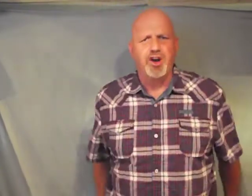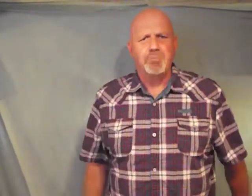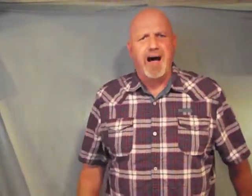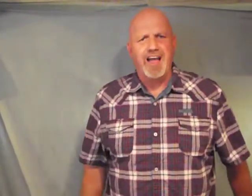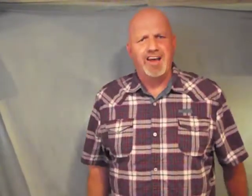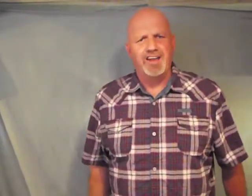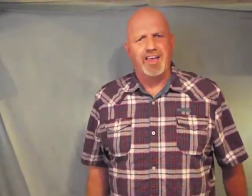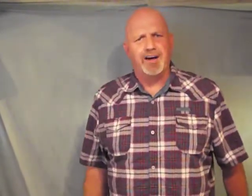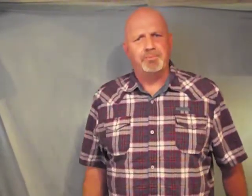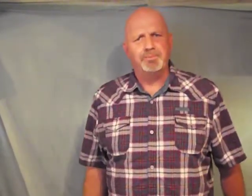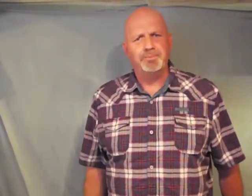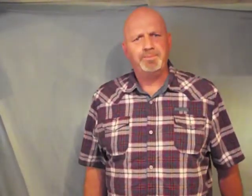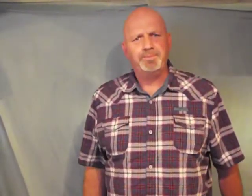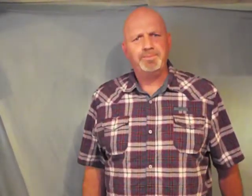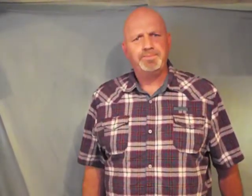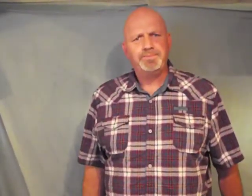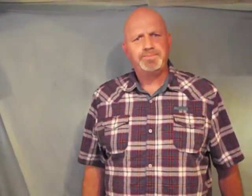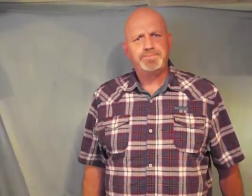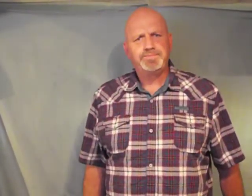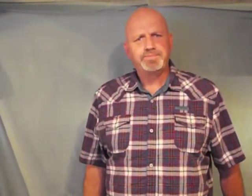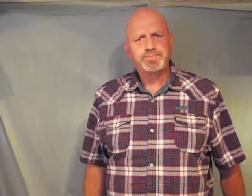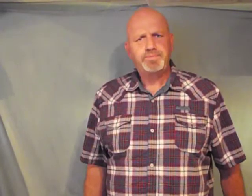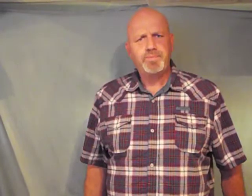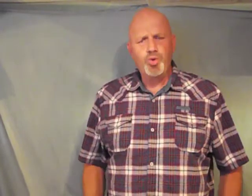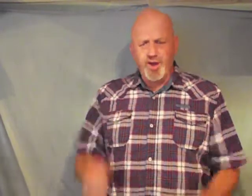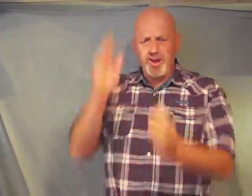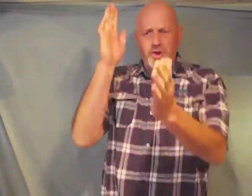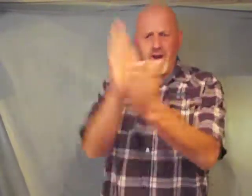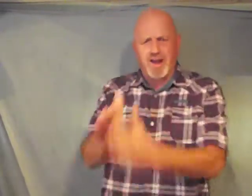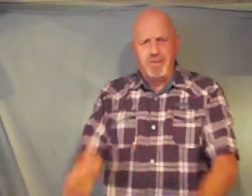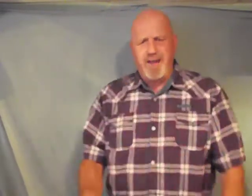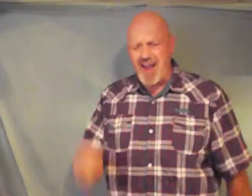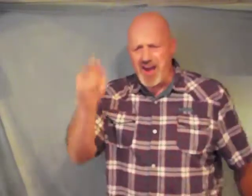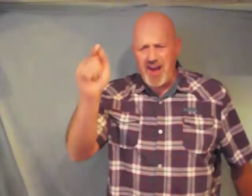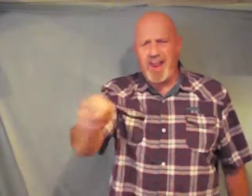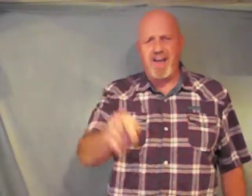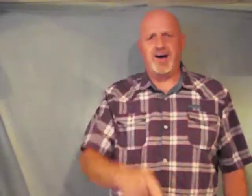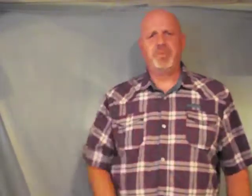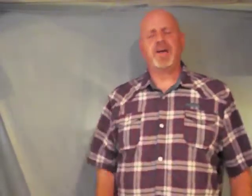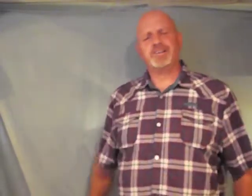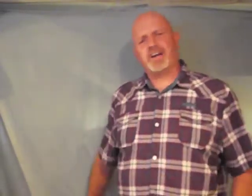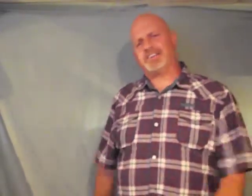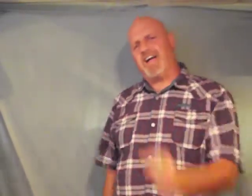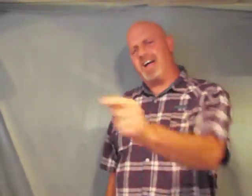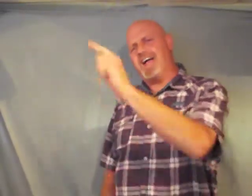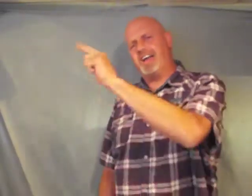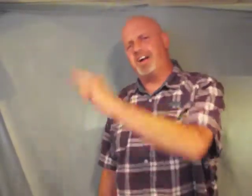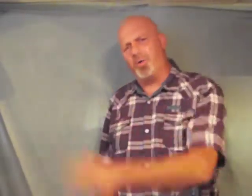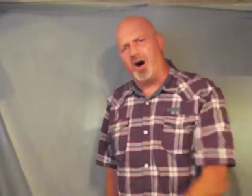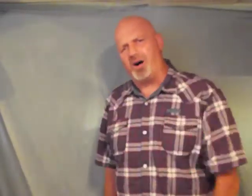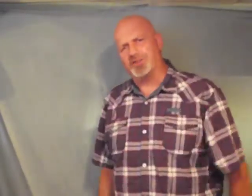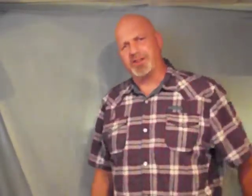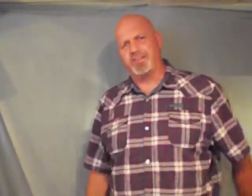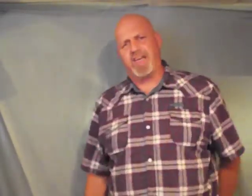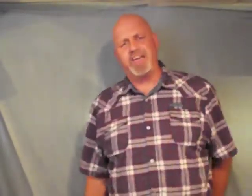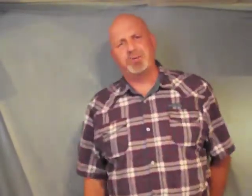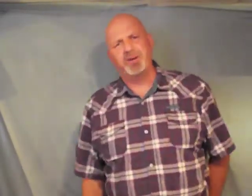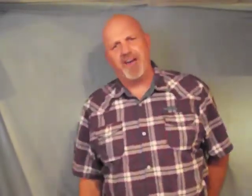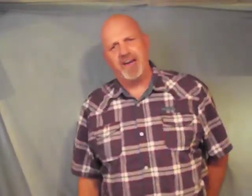are binding them when you are commanding them to tear down their walls of the kingdom of hell